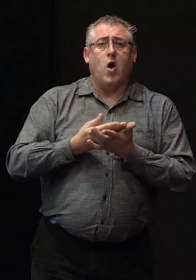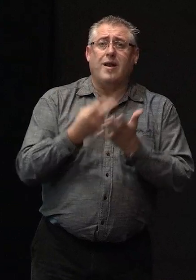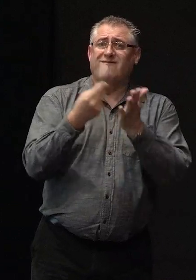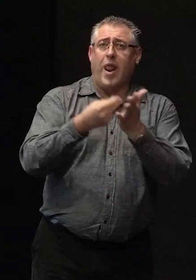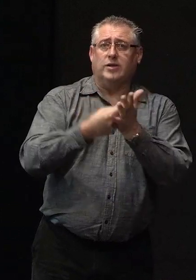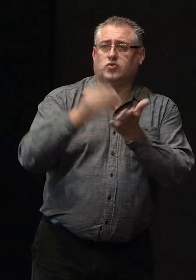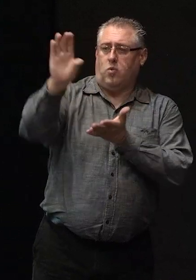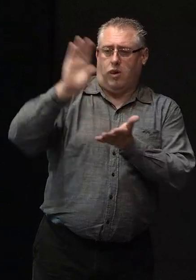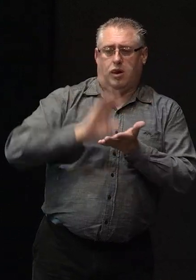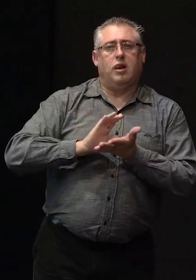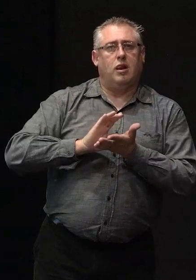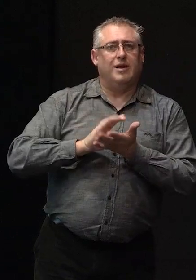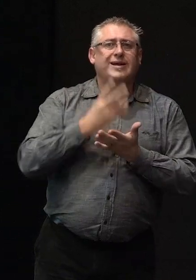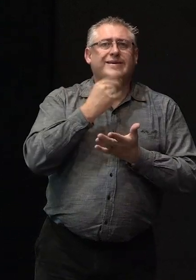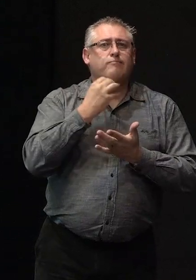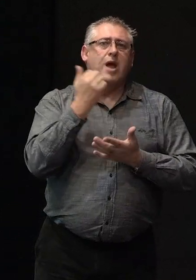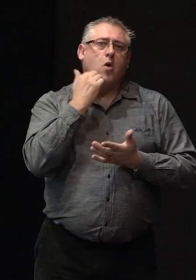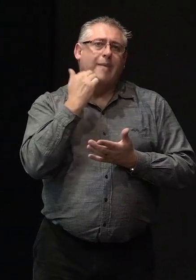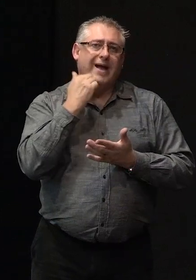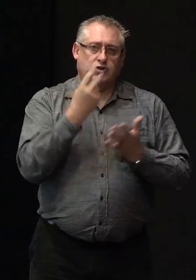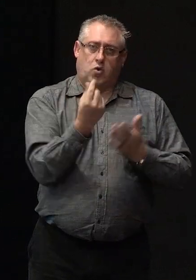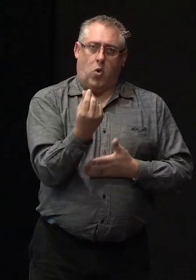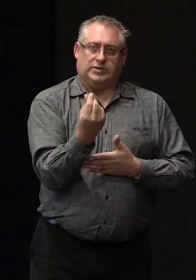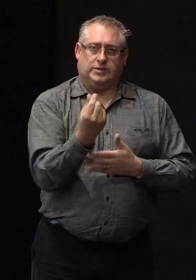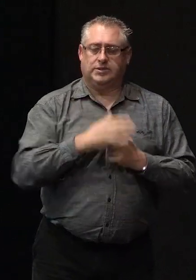costs and they also